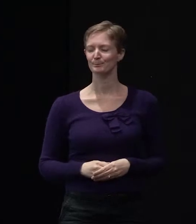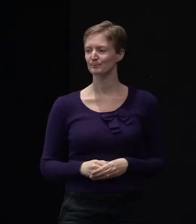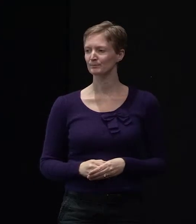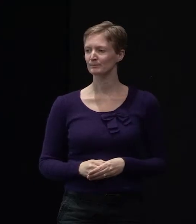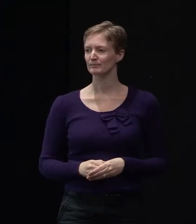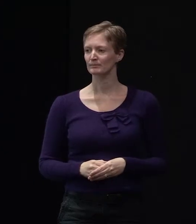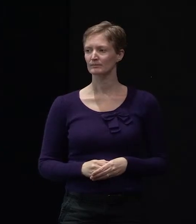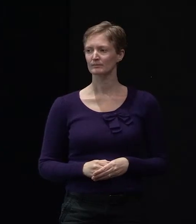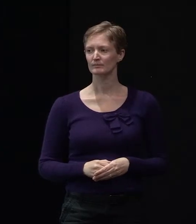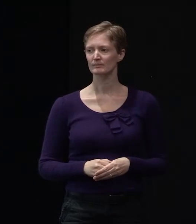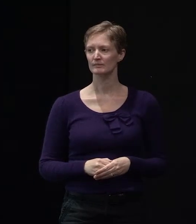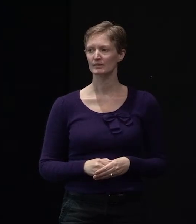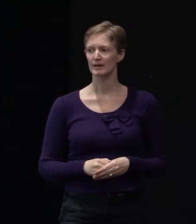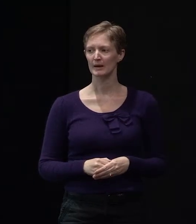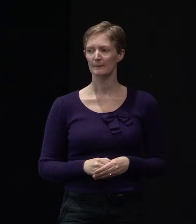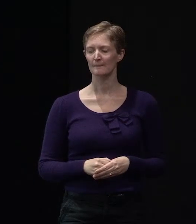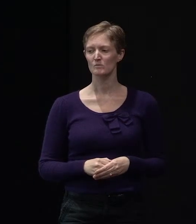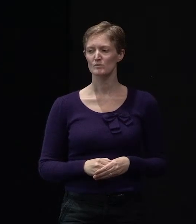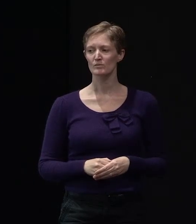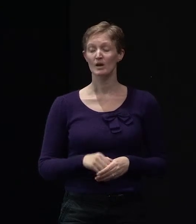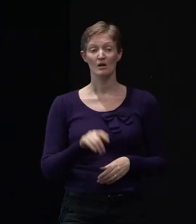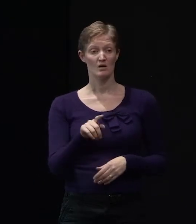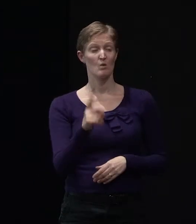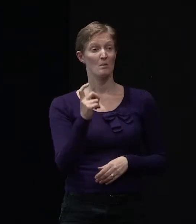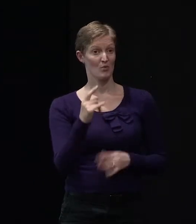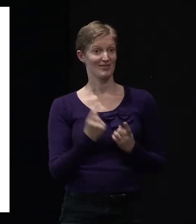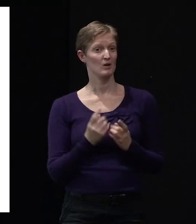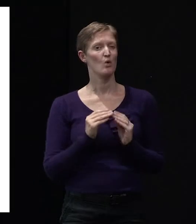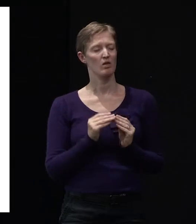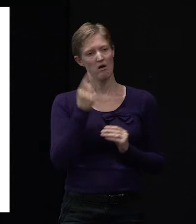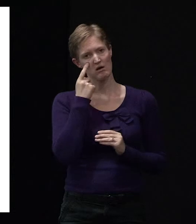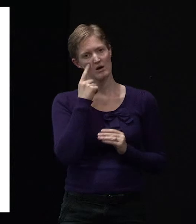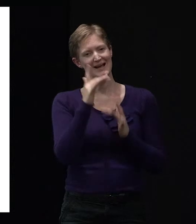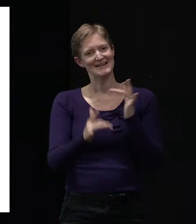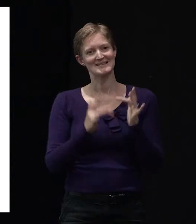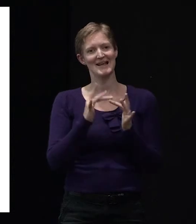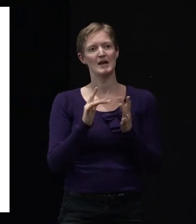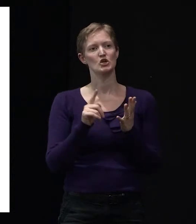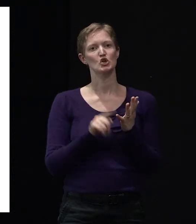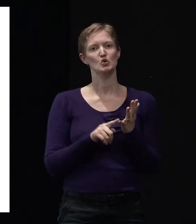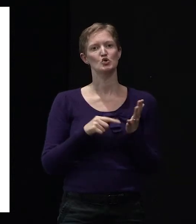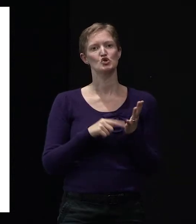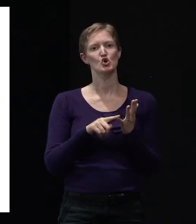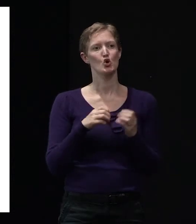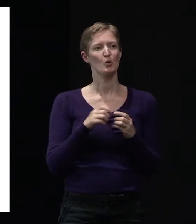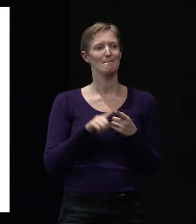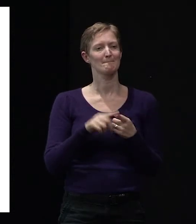There's another thing that you might like to look up on YouTube too, which is what I've called the Beacon Pathway,